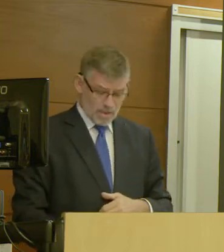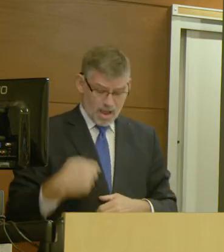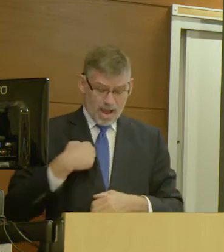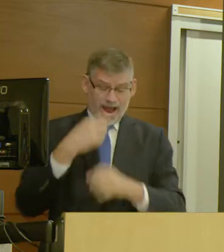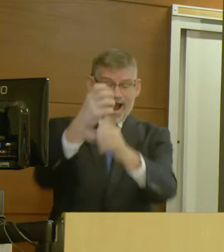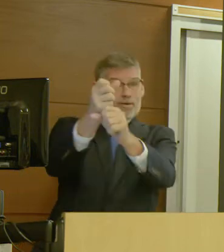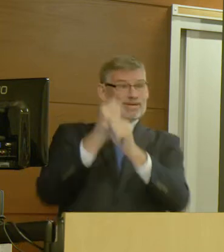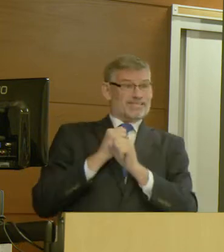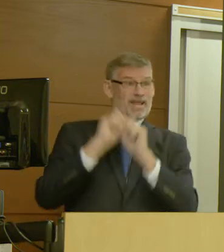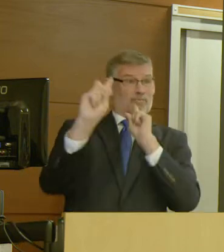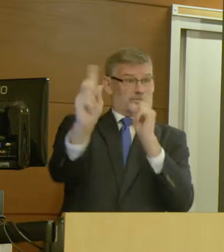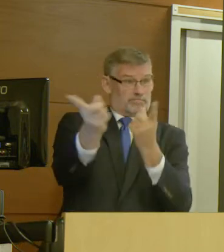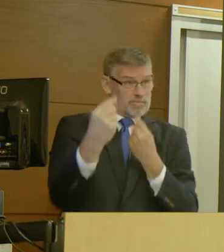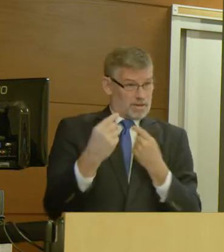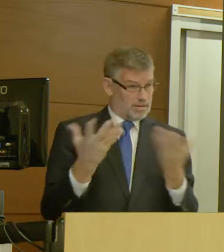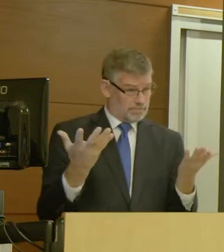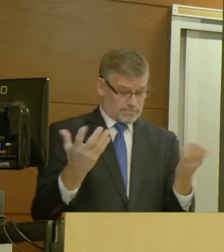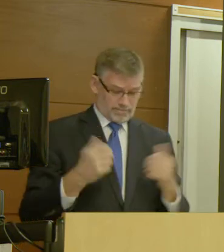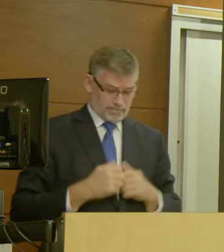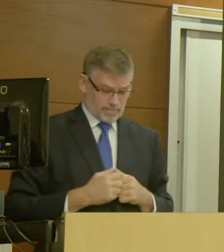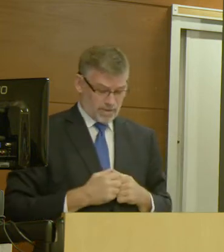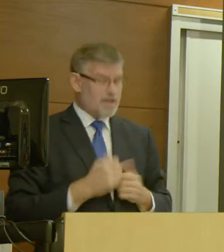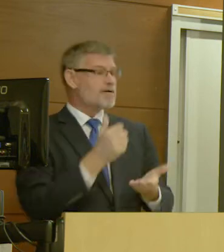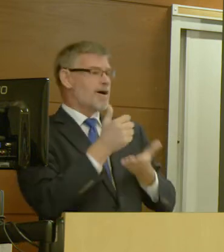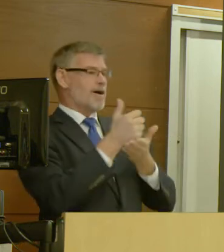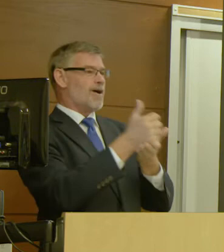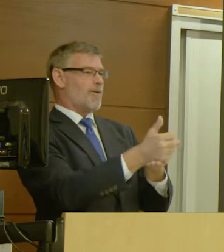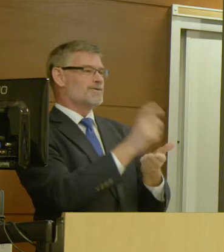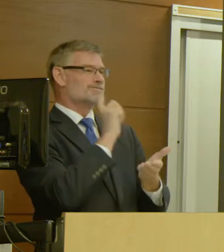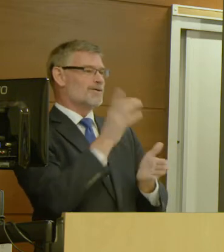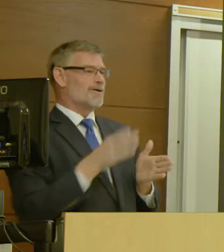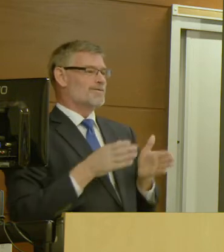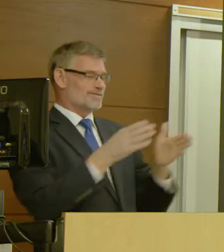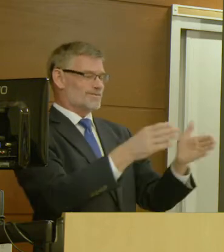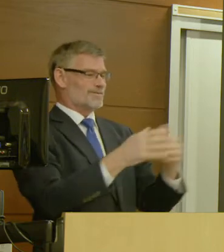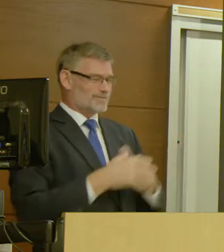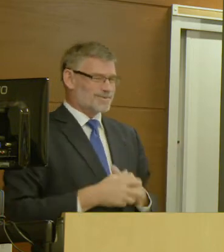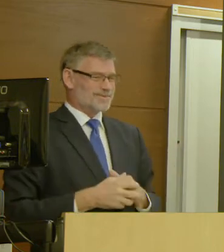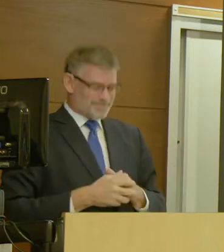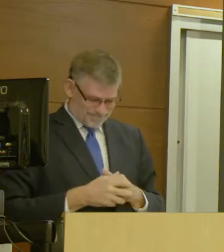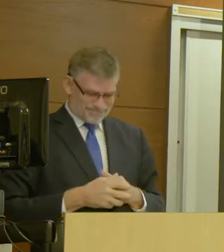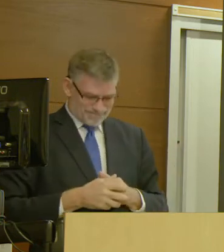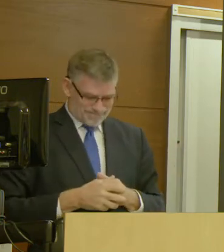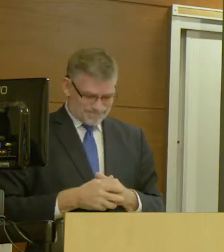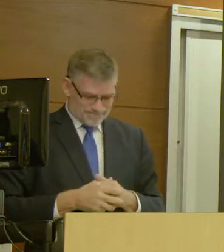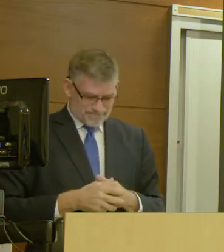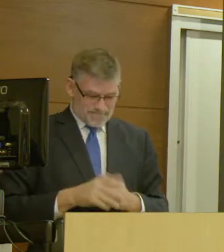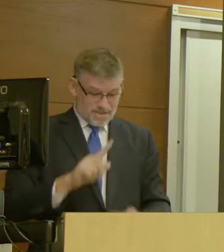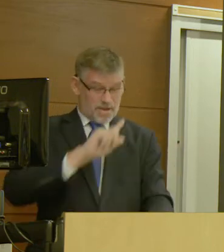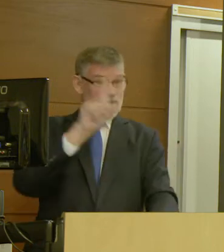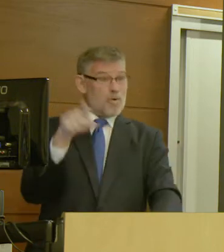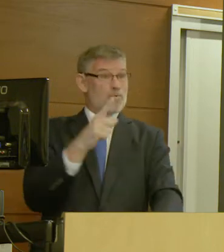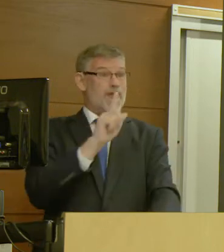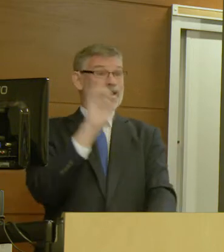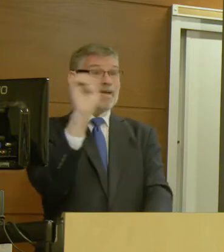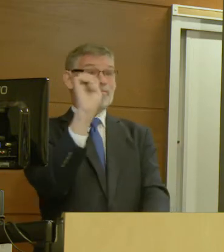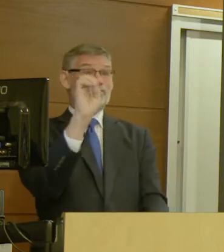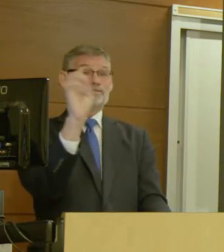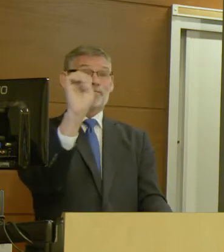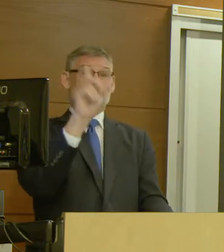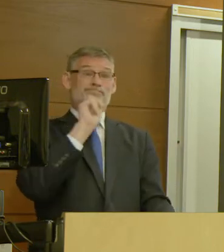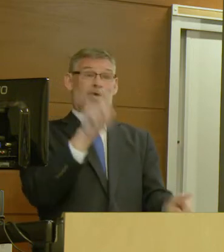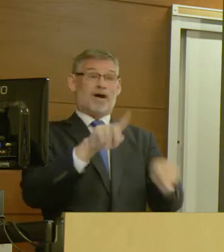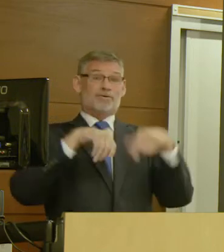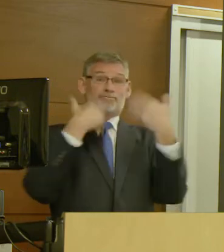I provided that additional information, excuse me, to the dispatcher. The response that I received was, quote, help is on the